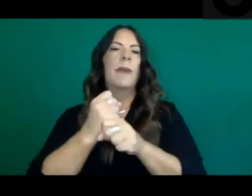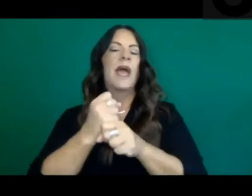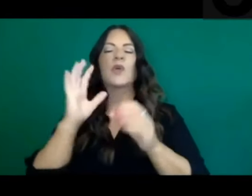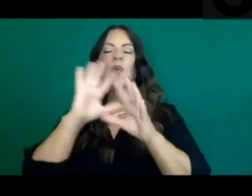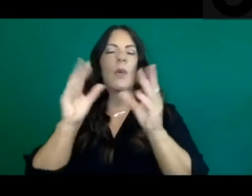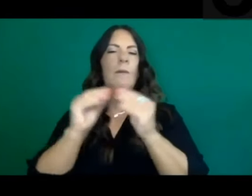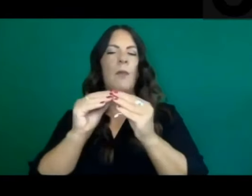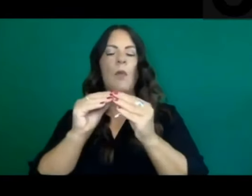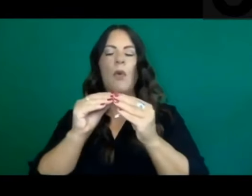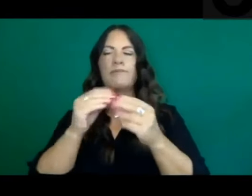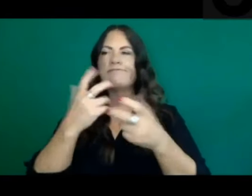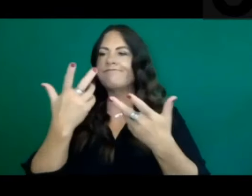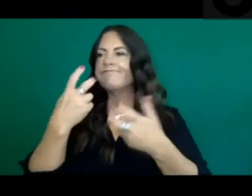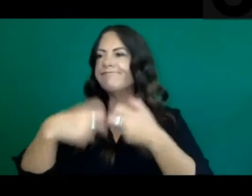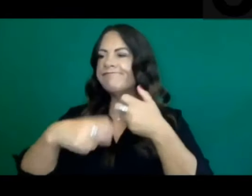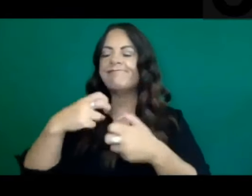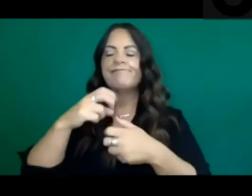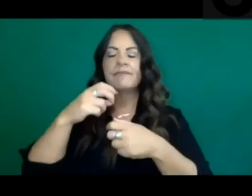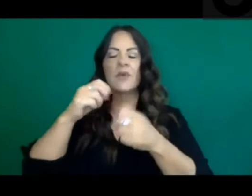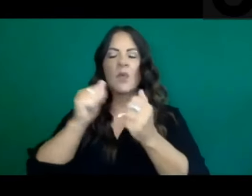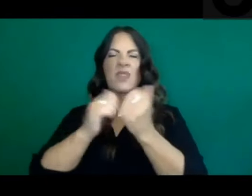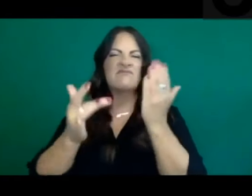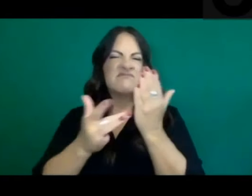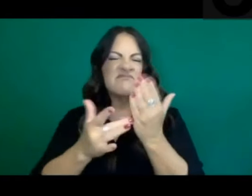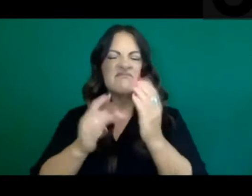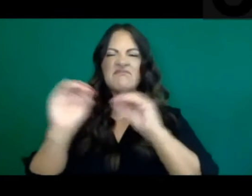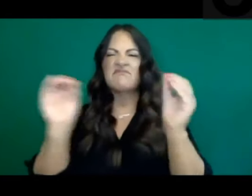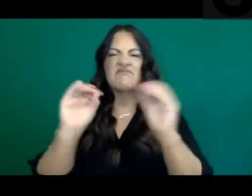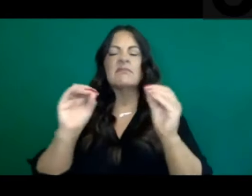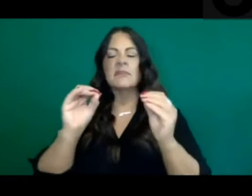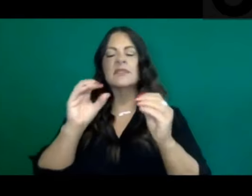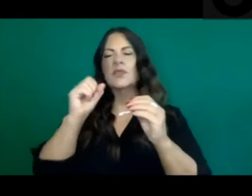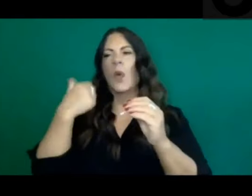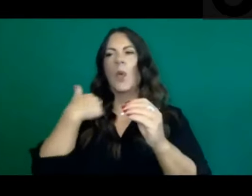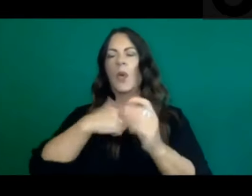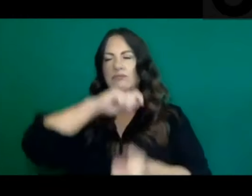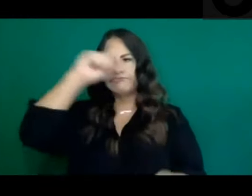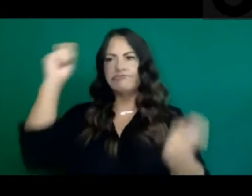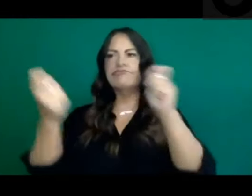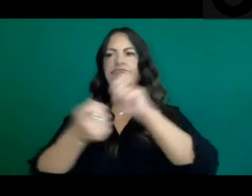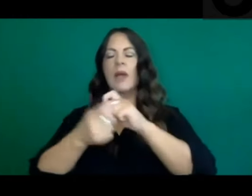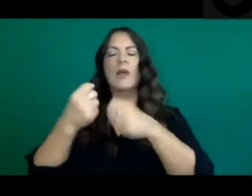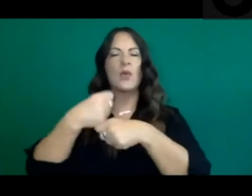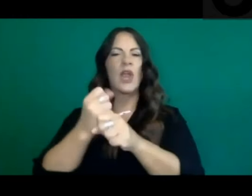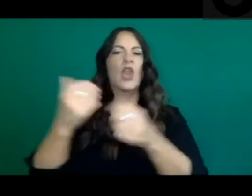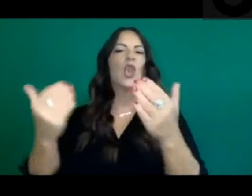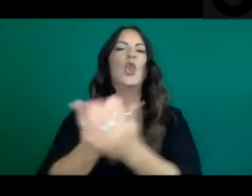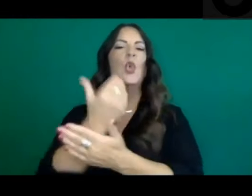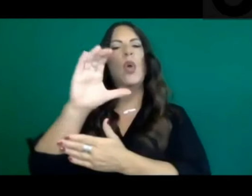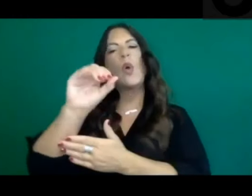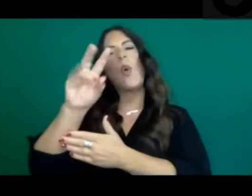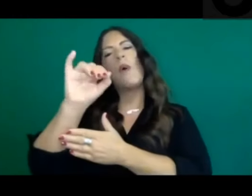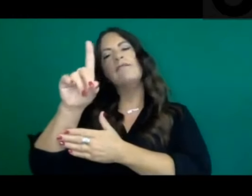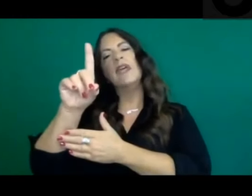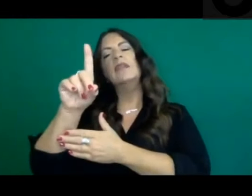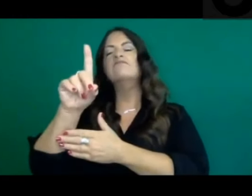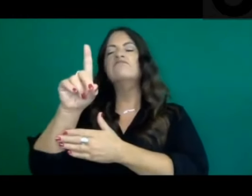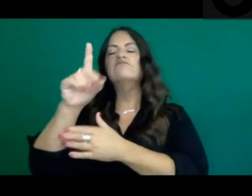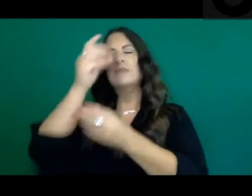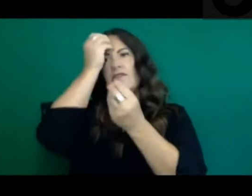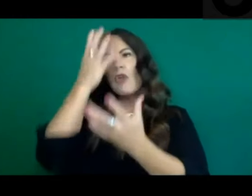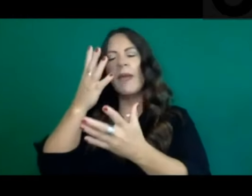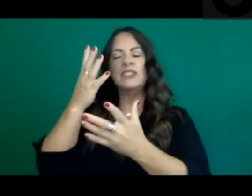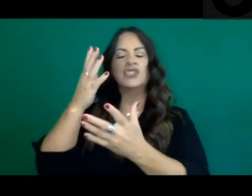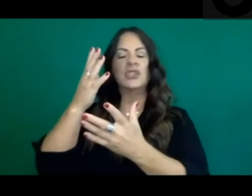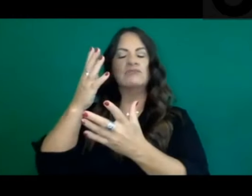without as many IT issues potentially occurring, create a new COVID data repository that